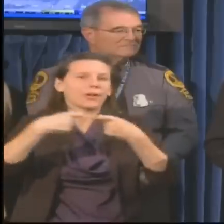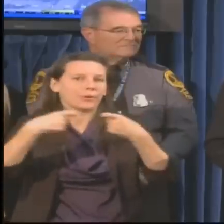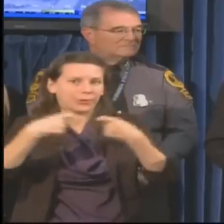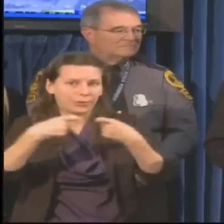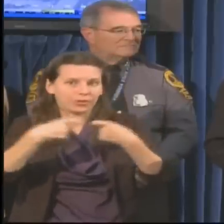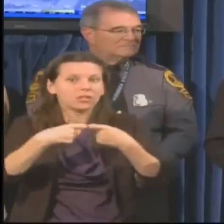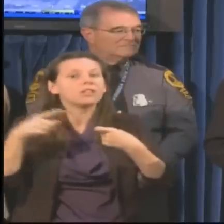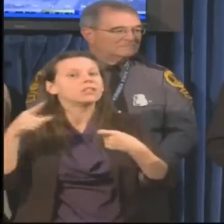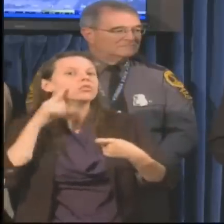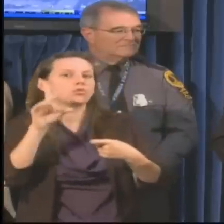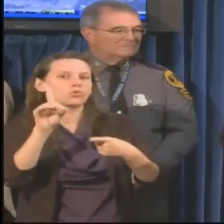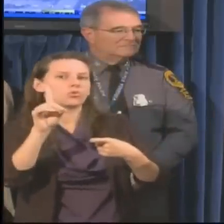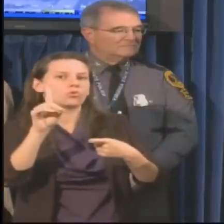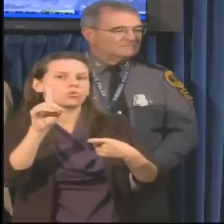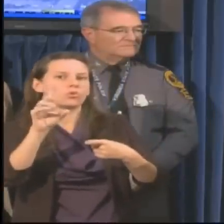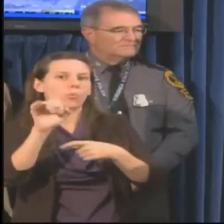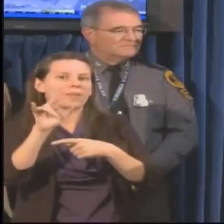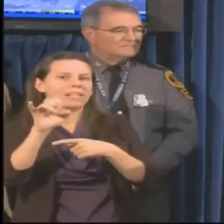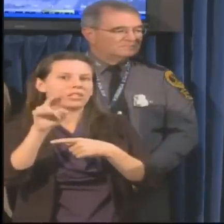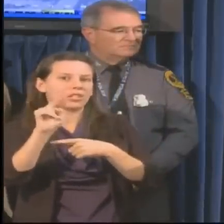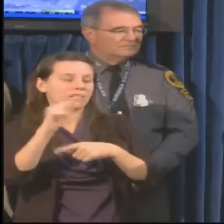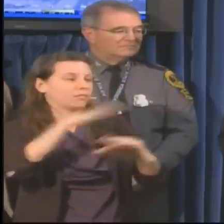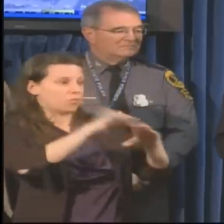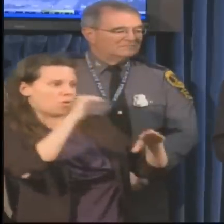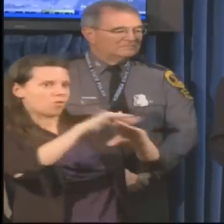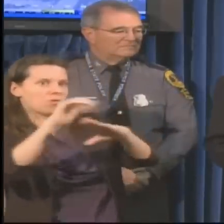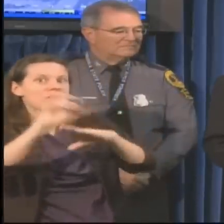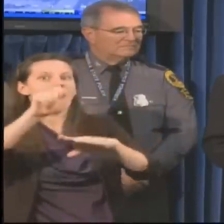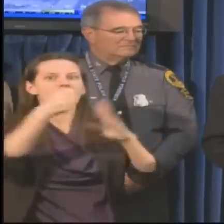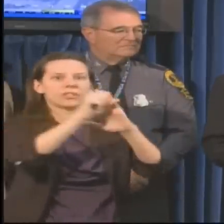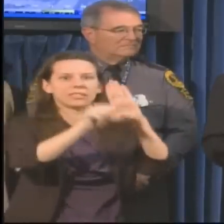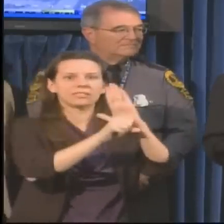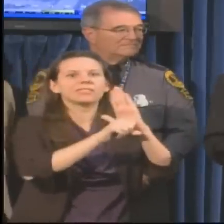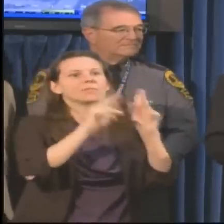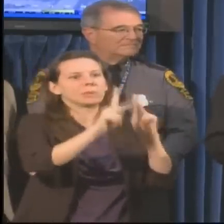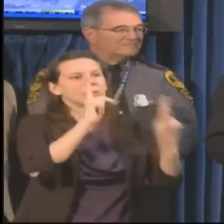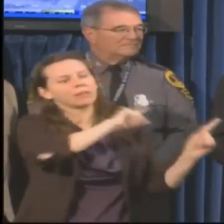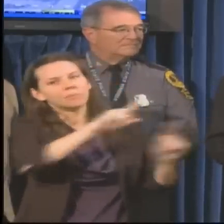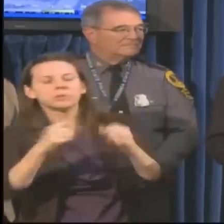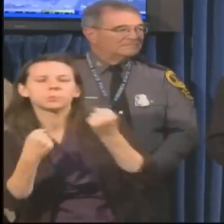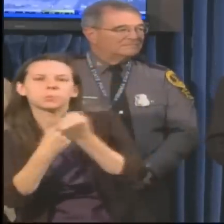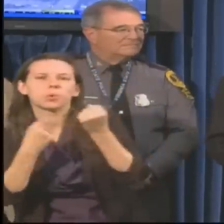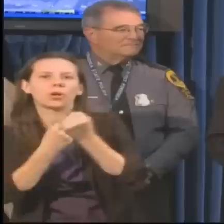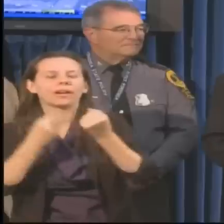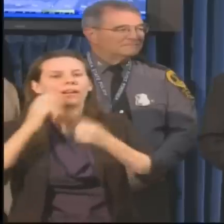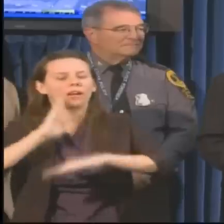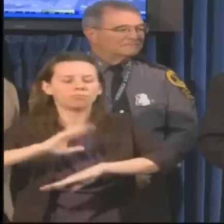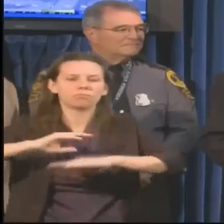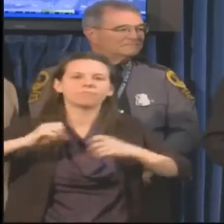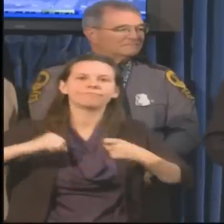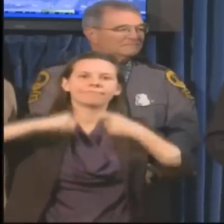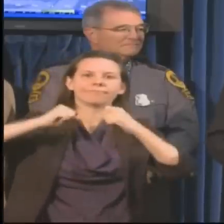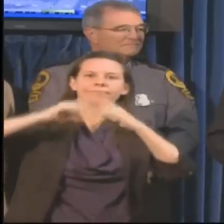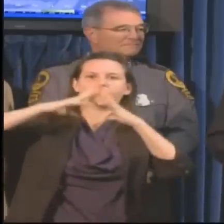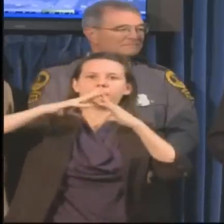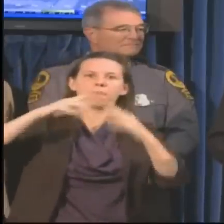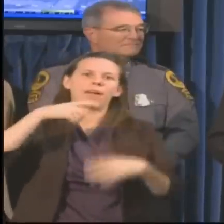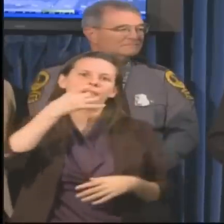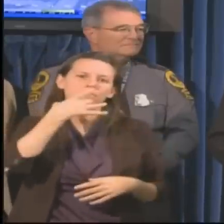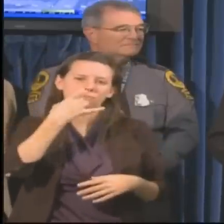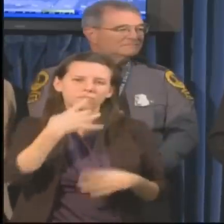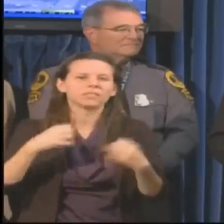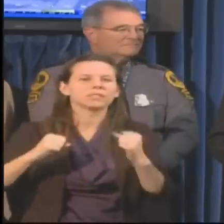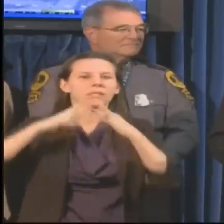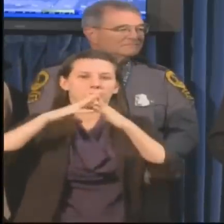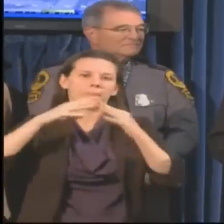and support us in Virginia. We are hoping that they will secure more as the need occurs. But at this